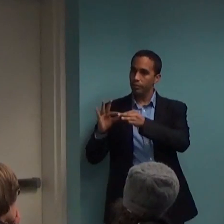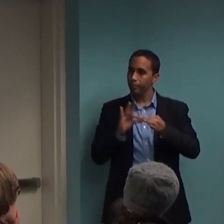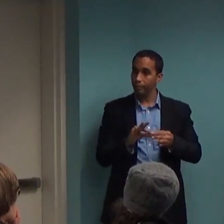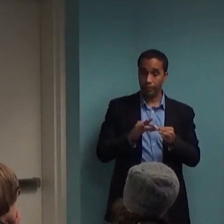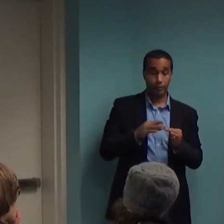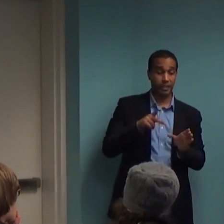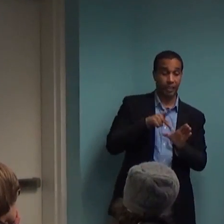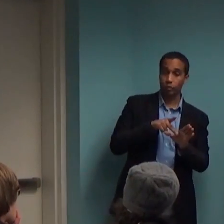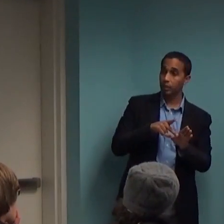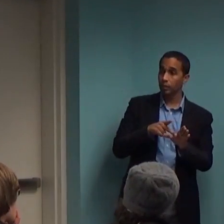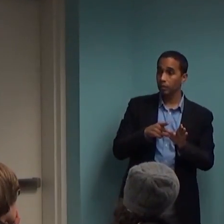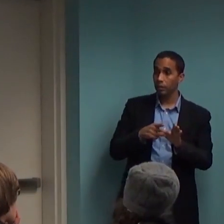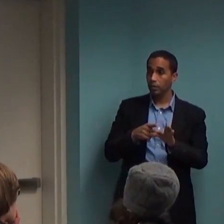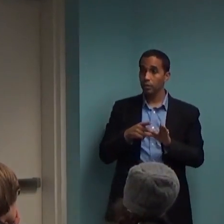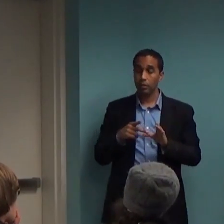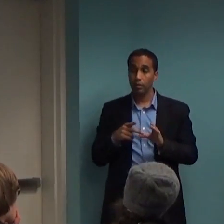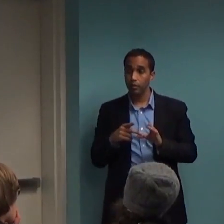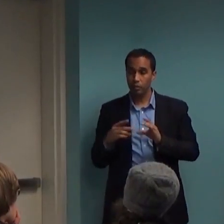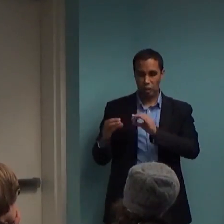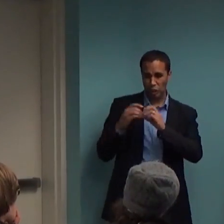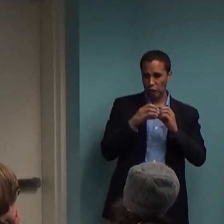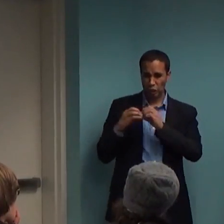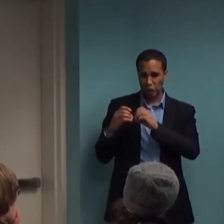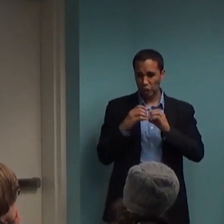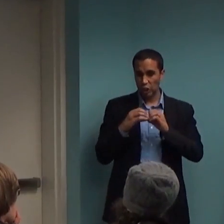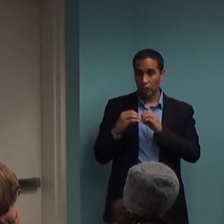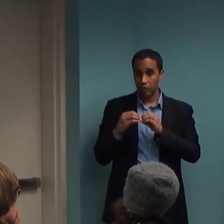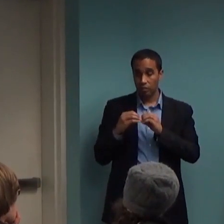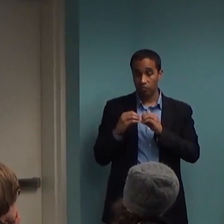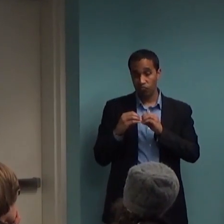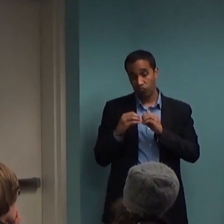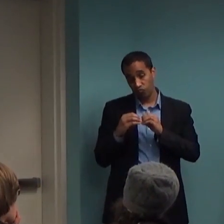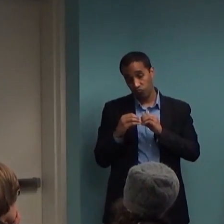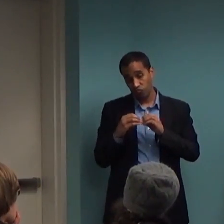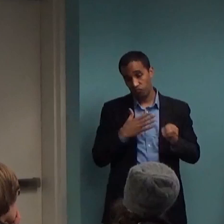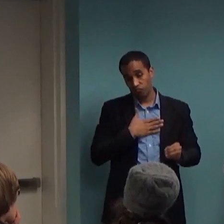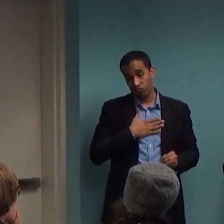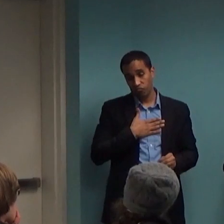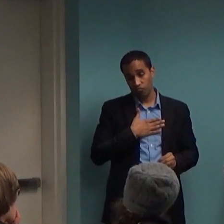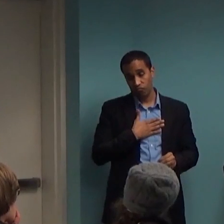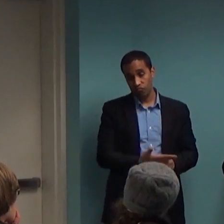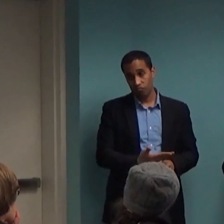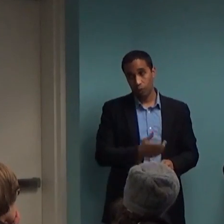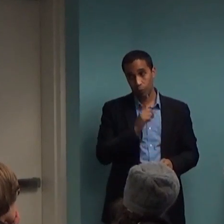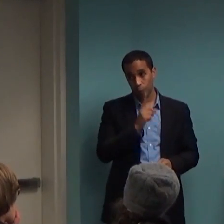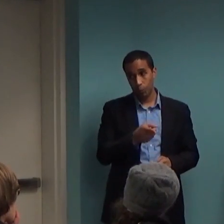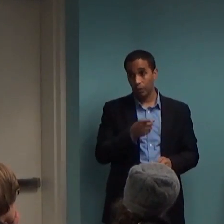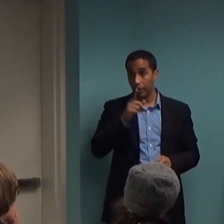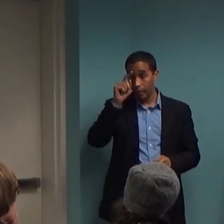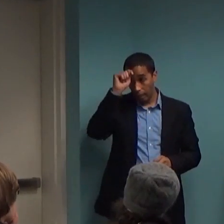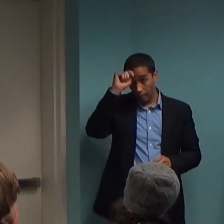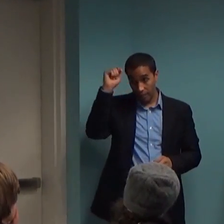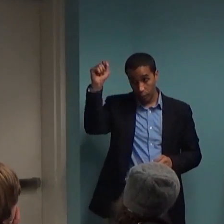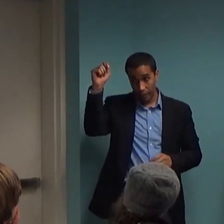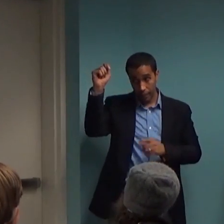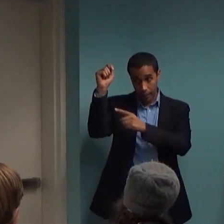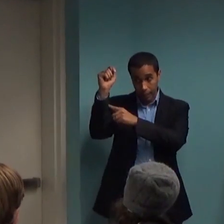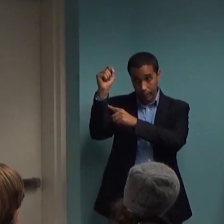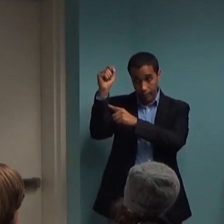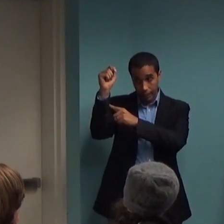that they ultimately agreed. They said, you're right, we actually have theories of psychopathology that are faulty when